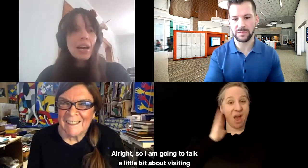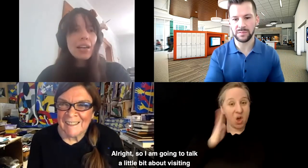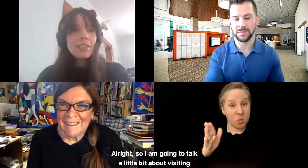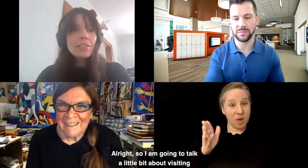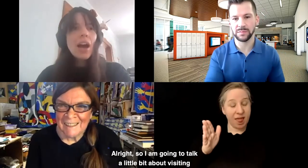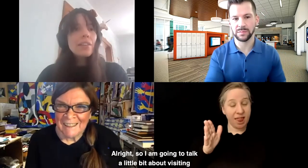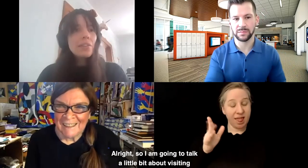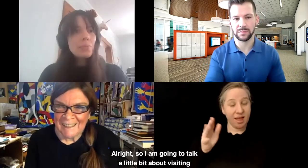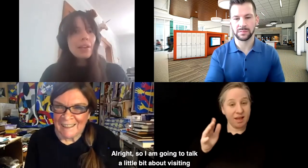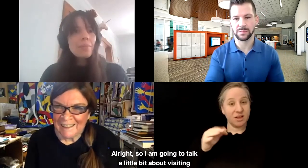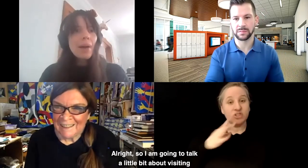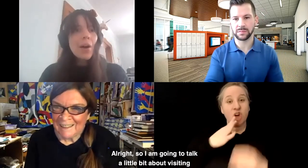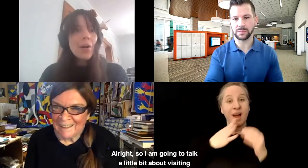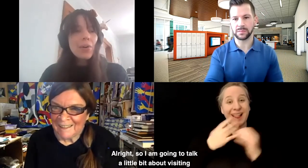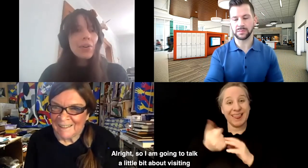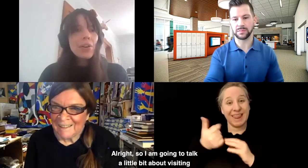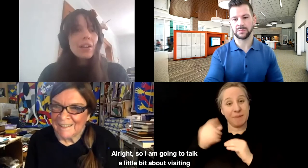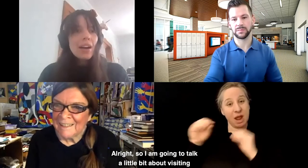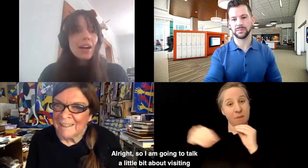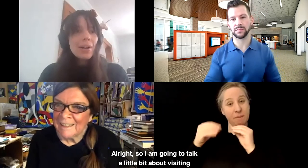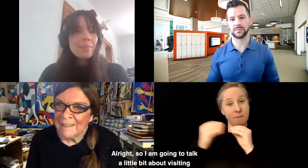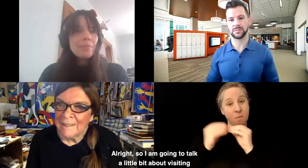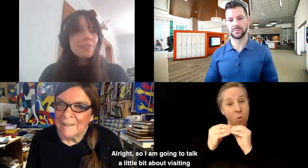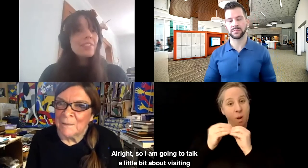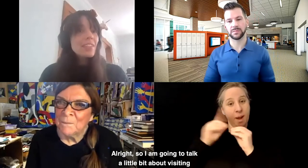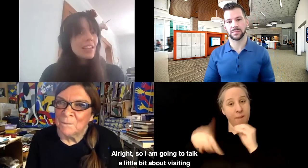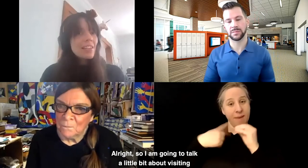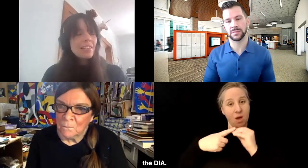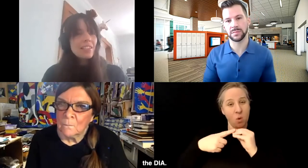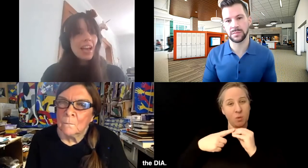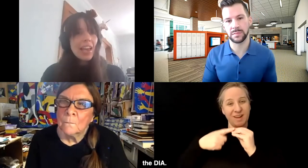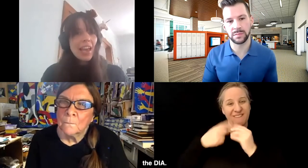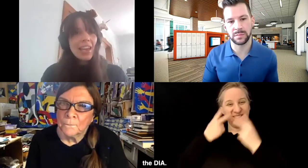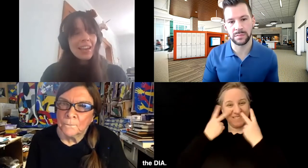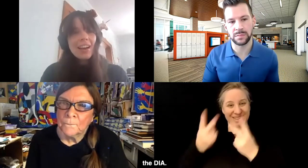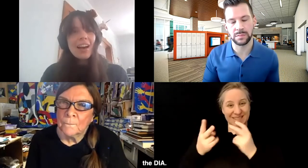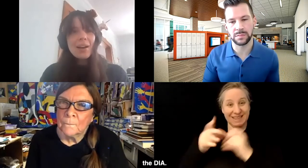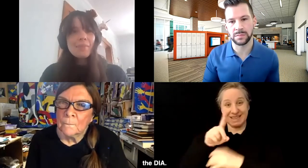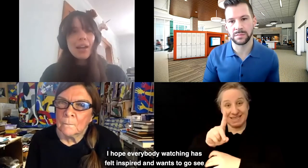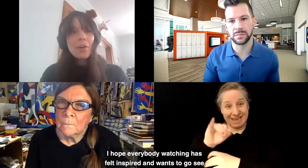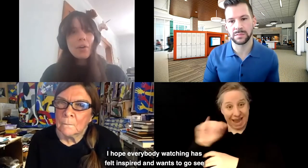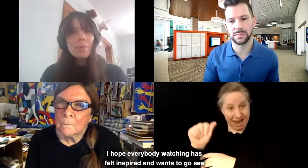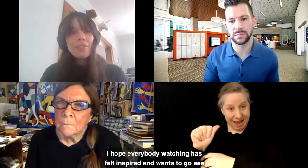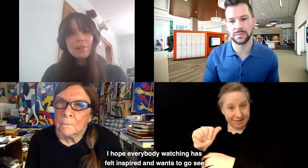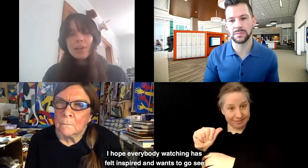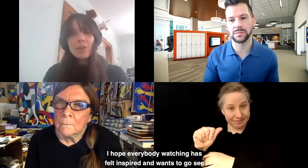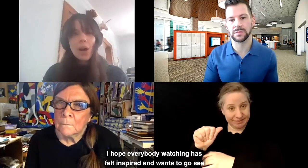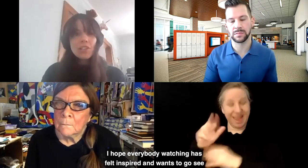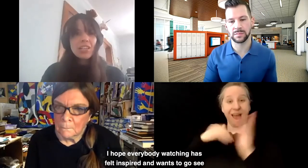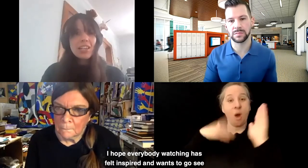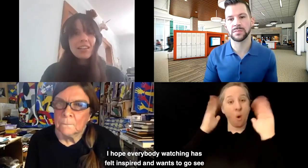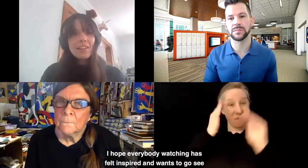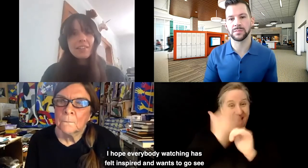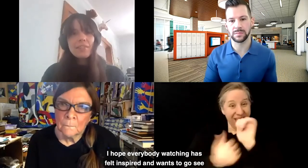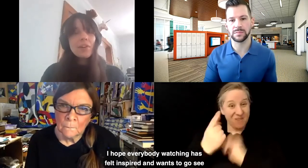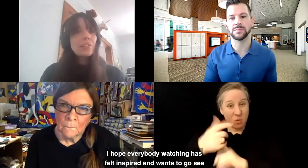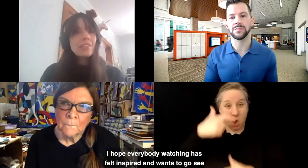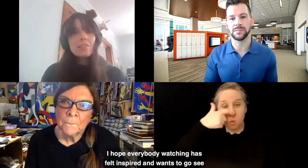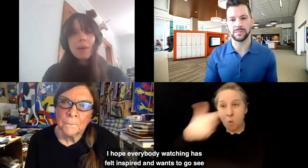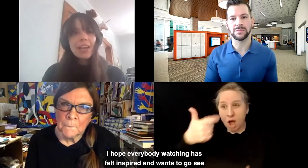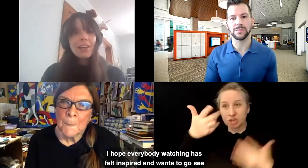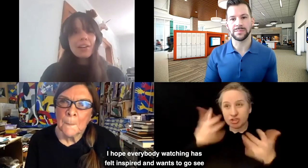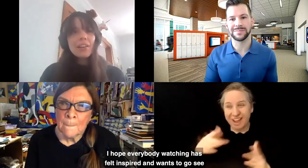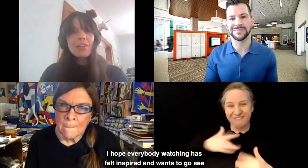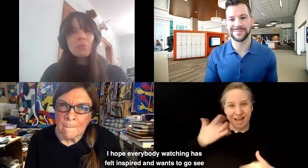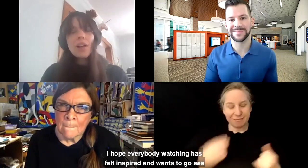talk a little bit about visiting the DIA. I hope everybody watching has felt